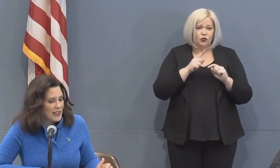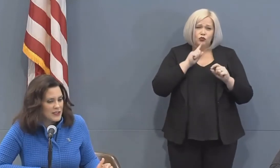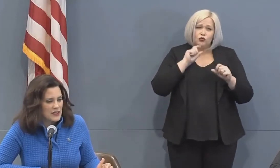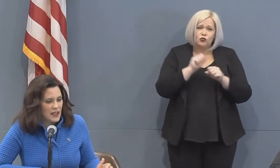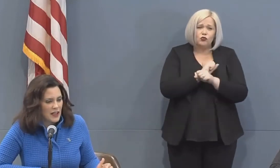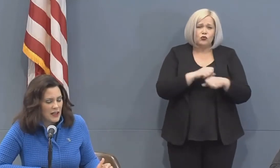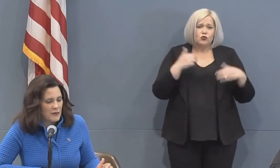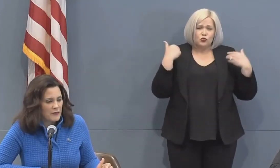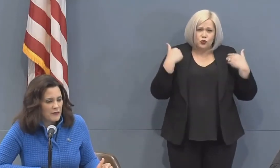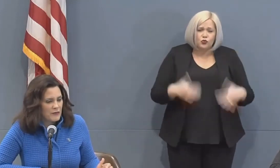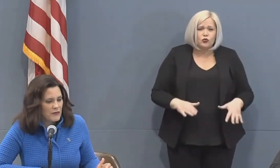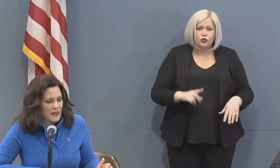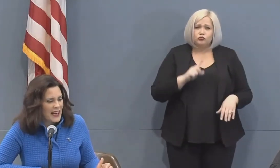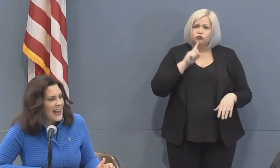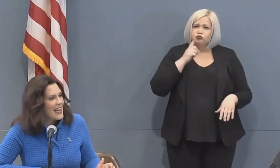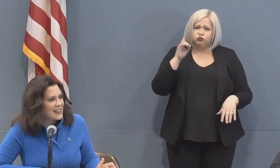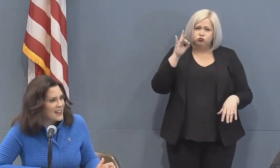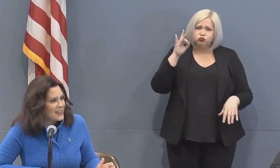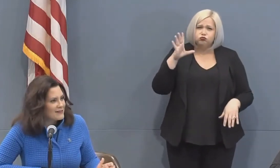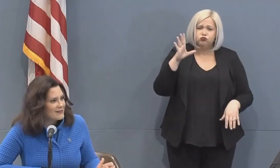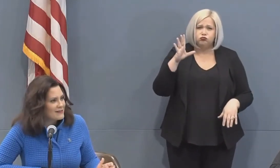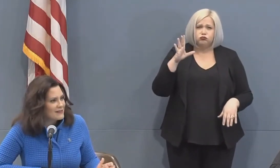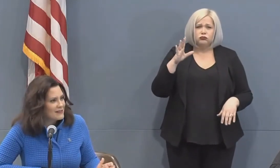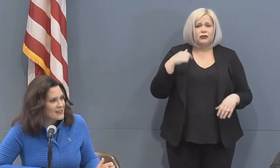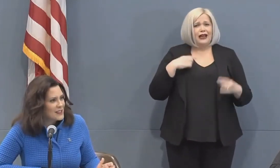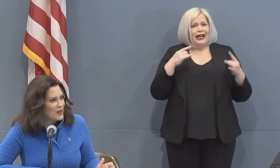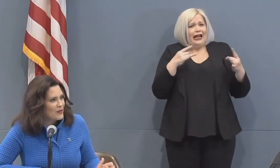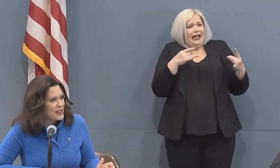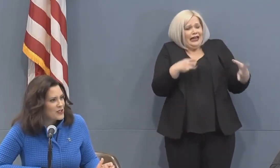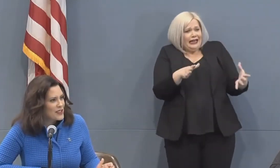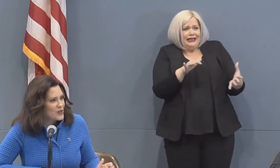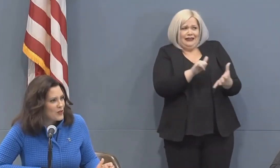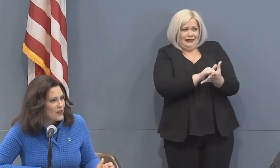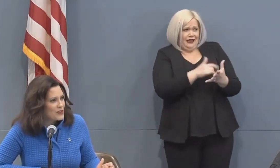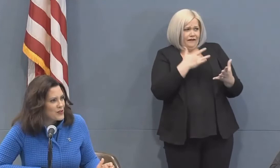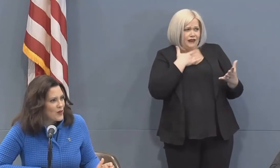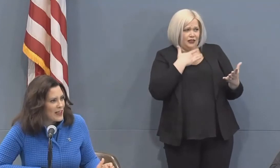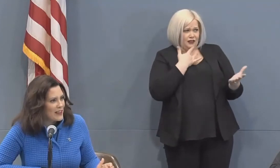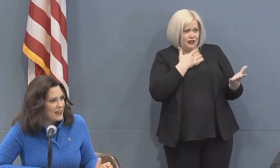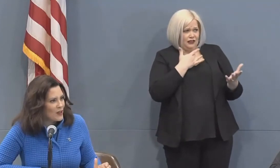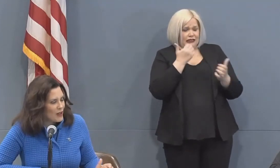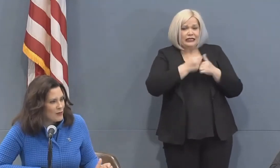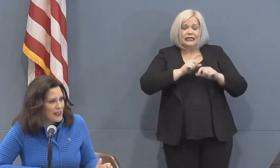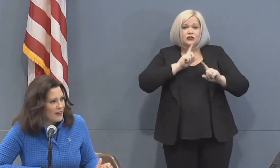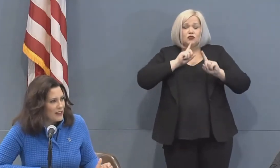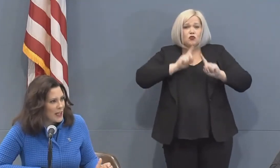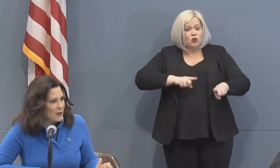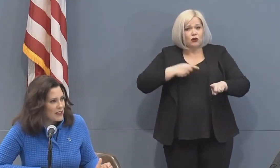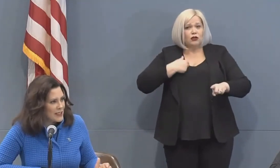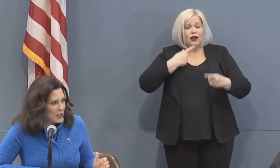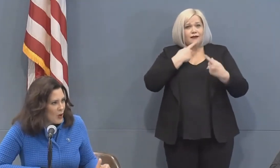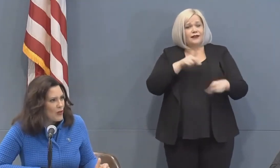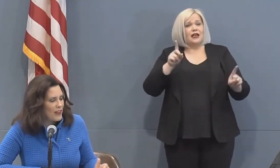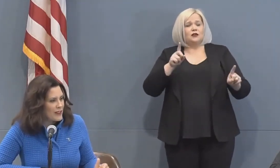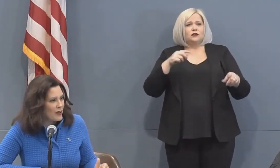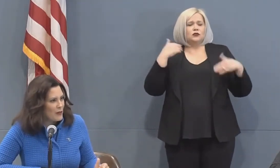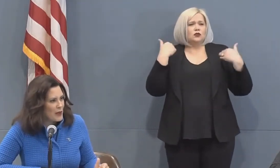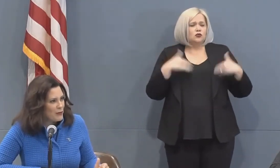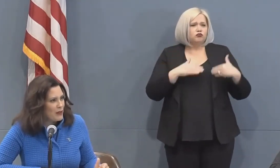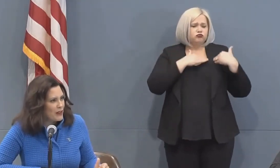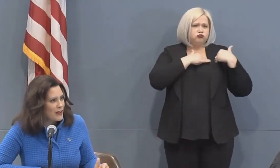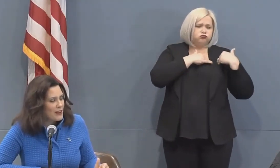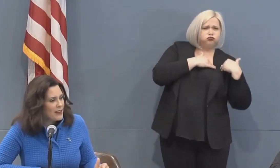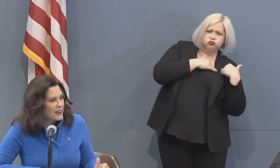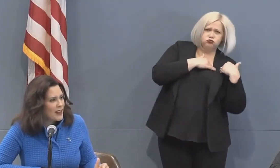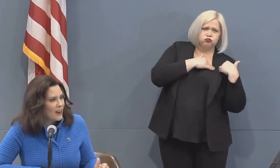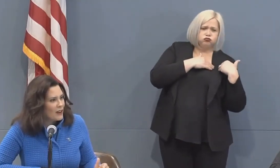and um and I hate that you know each of these orders has weighed incredibly heavily on me because I know that there are